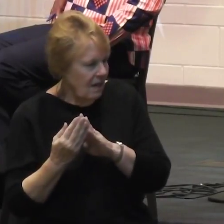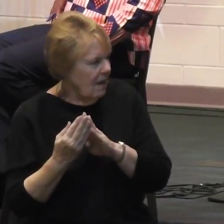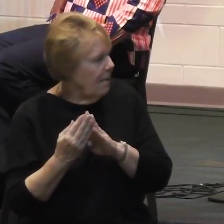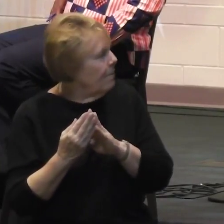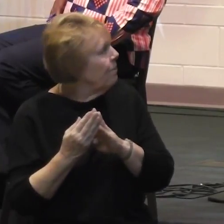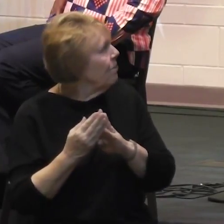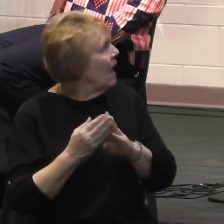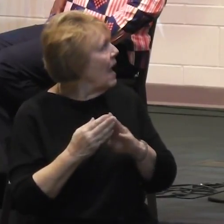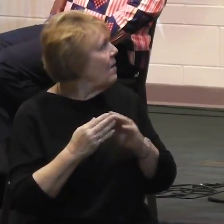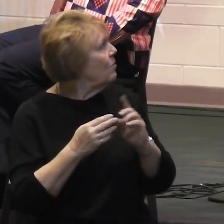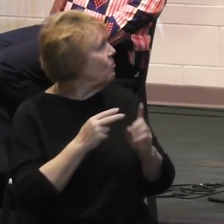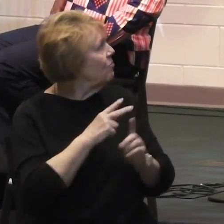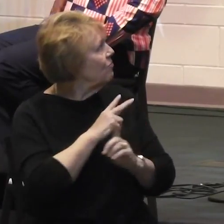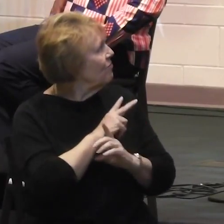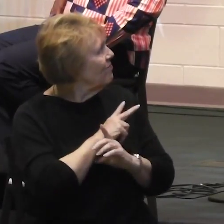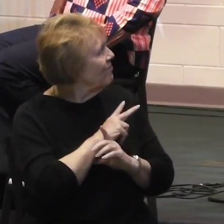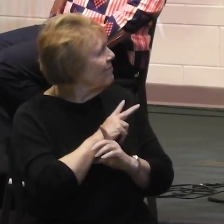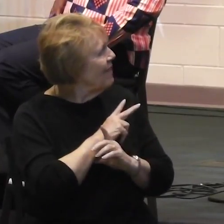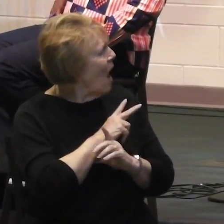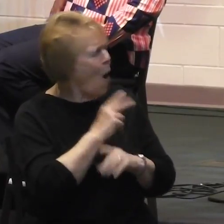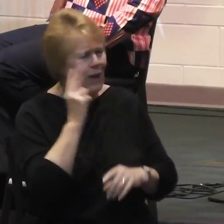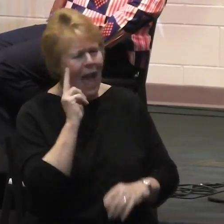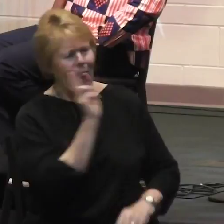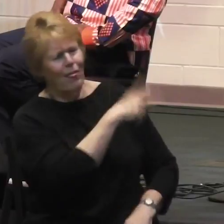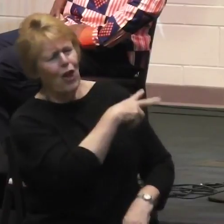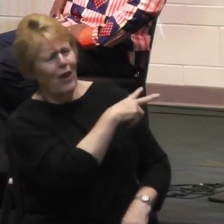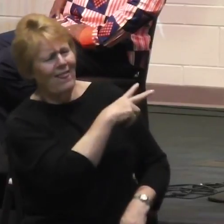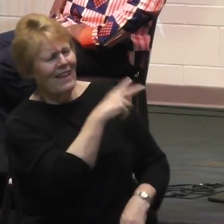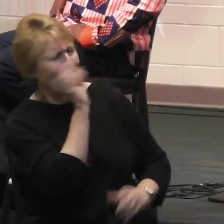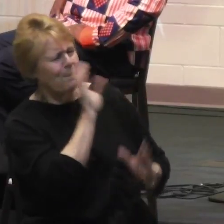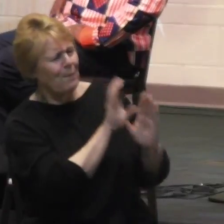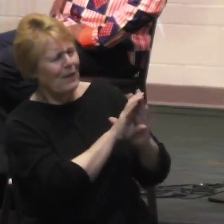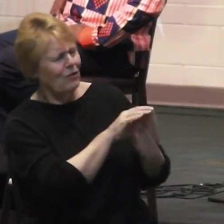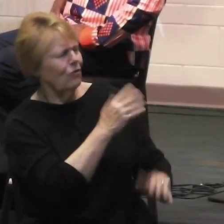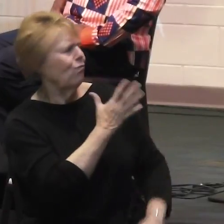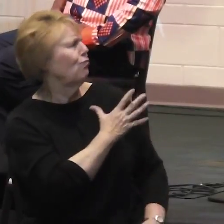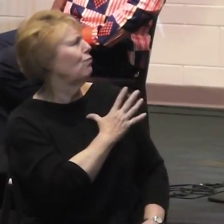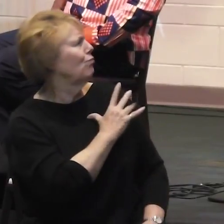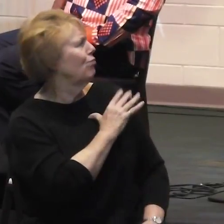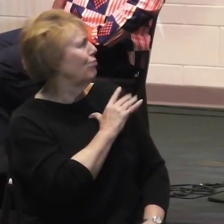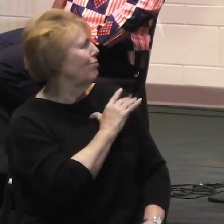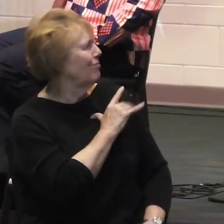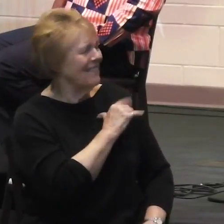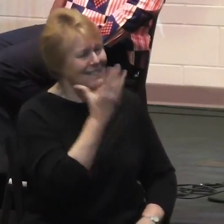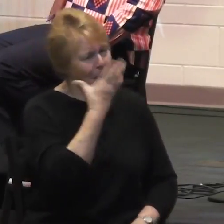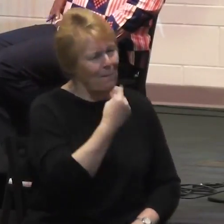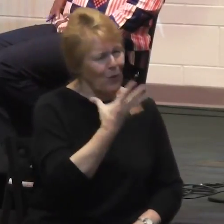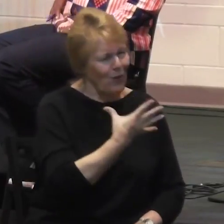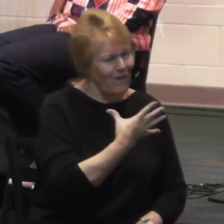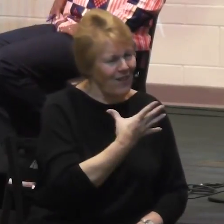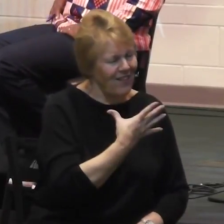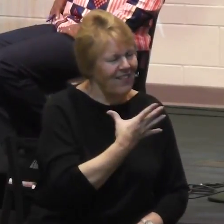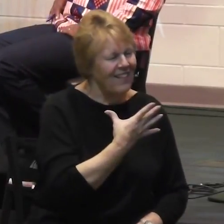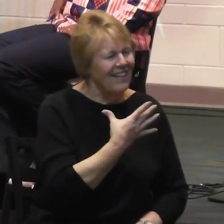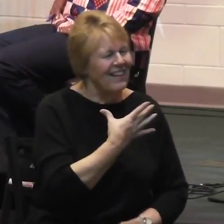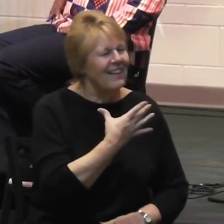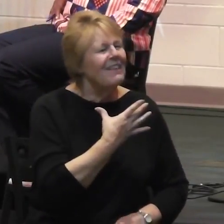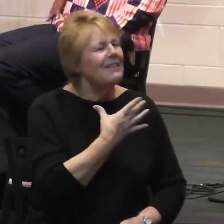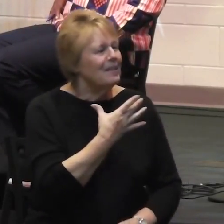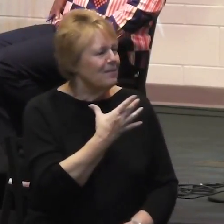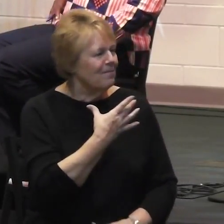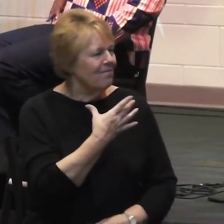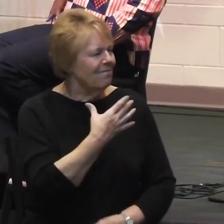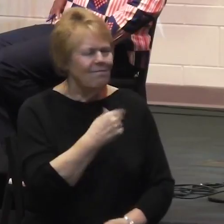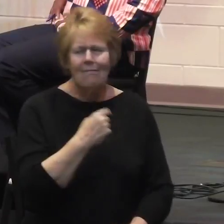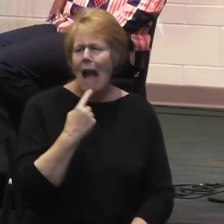next slide. Oh, yeah, just take a look at this one. This is a little bit of an older picture. Isn't that beautiful? And... I